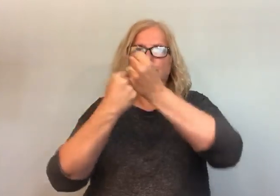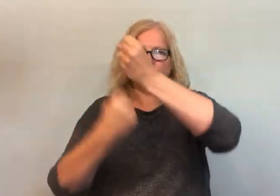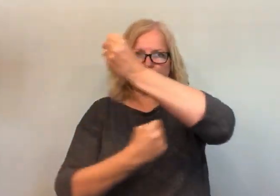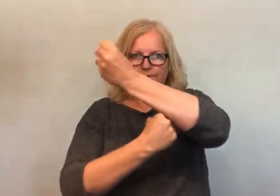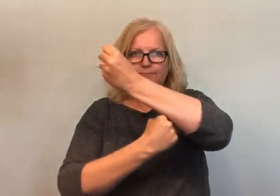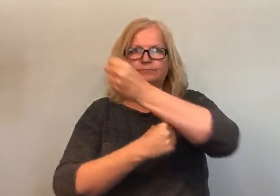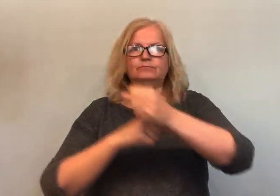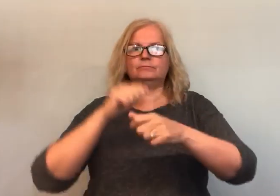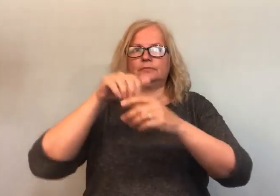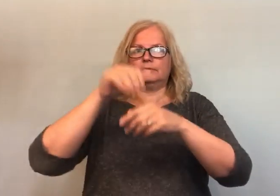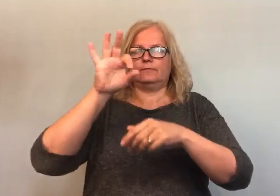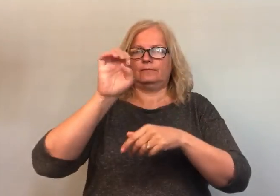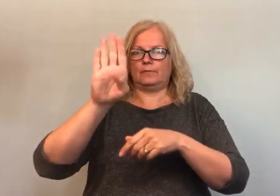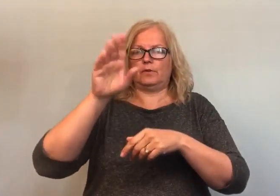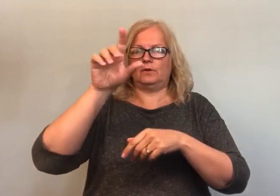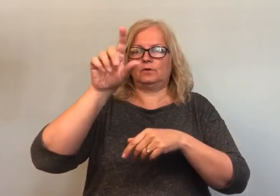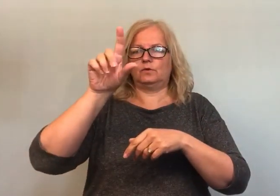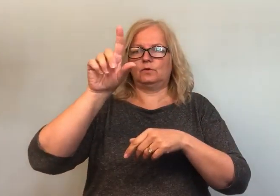This was in February of 2009.